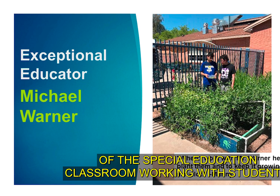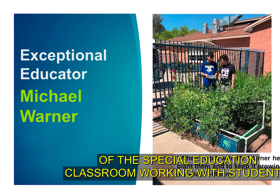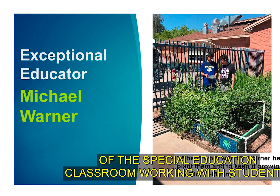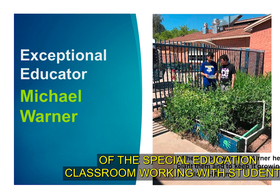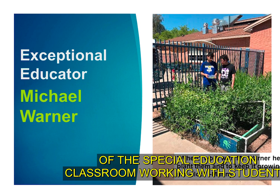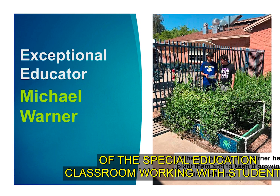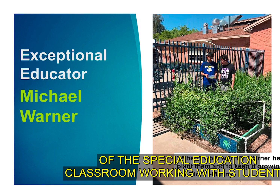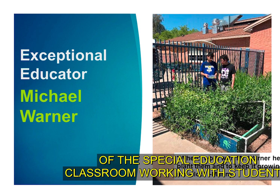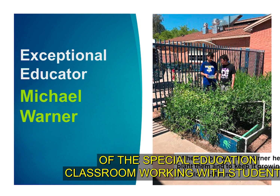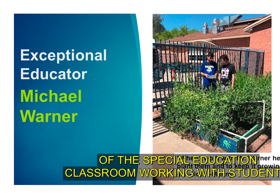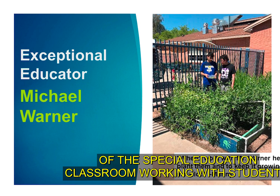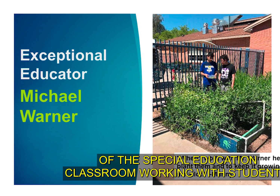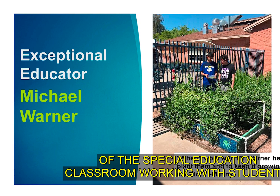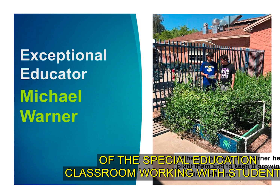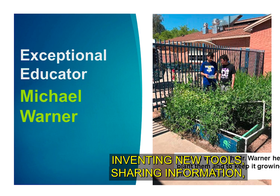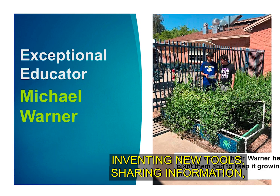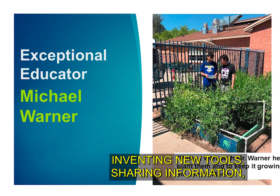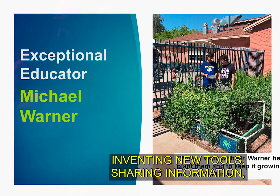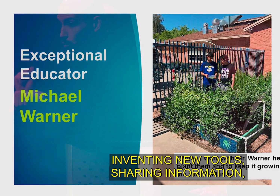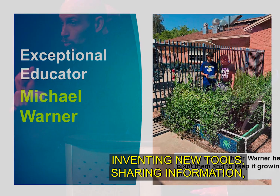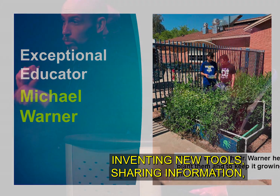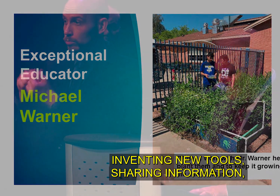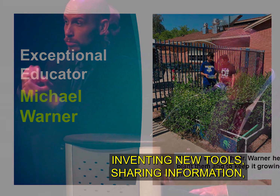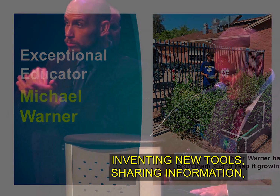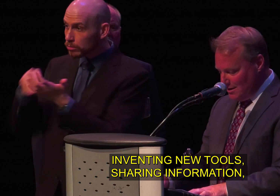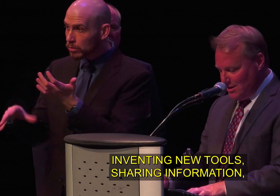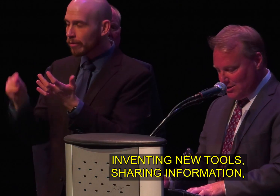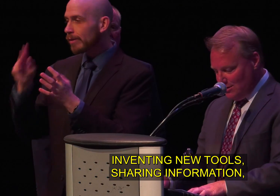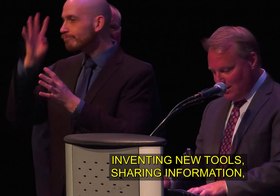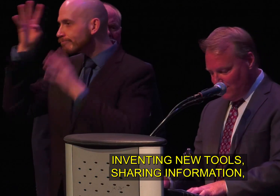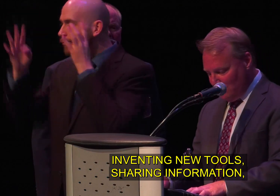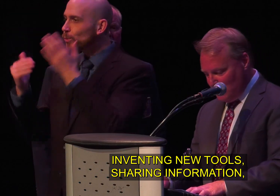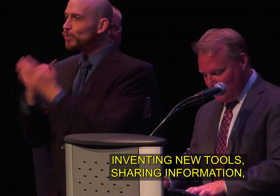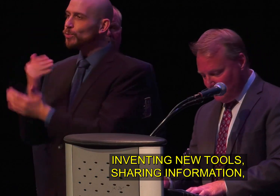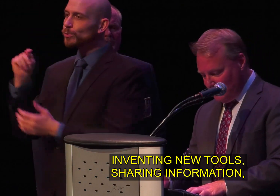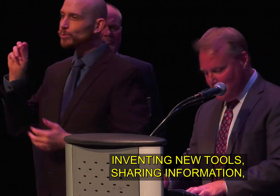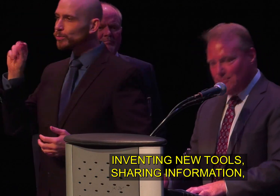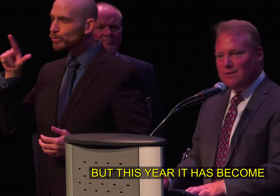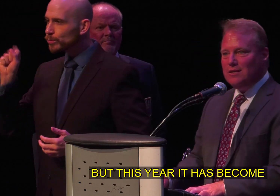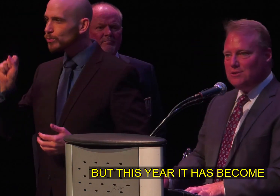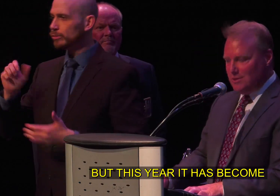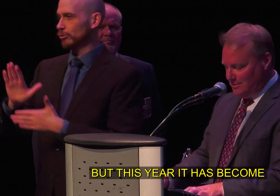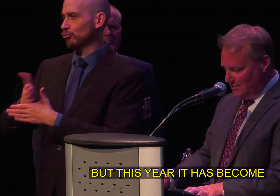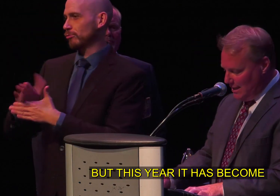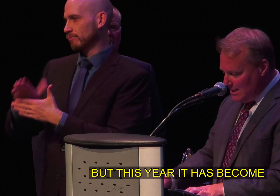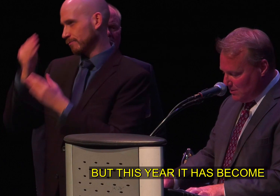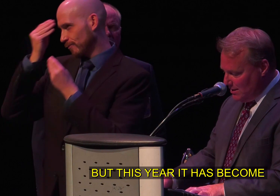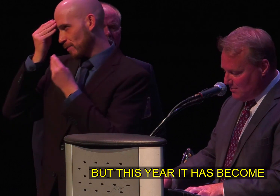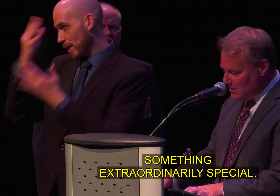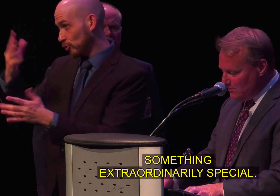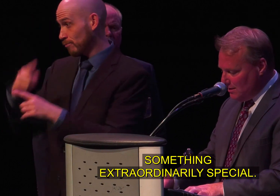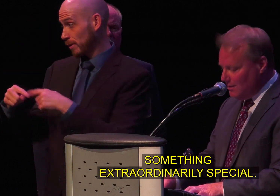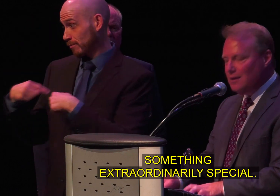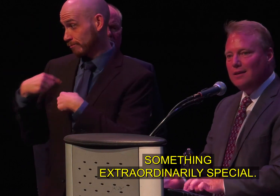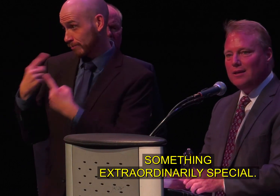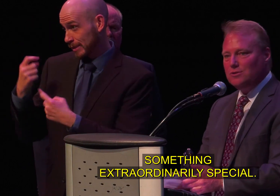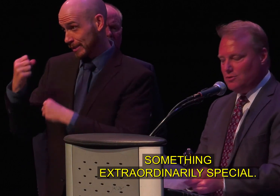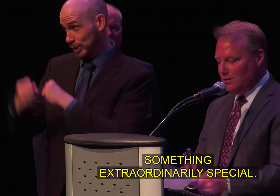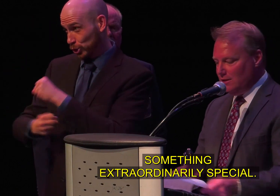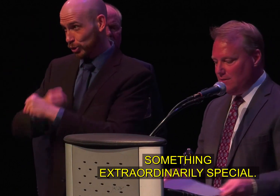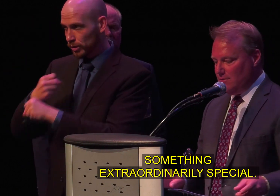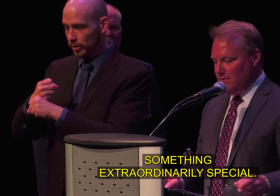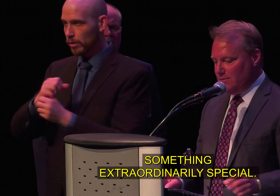classroom working with students inventing new tools sharing information but this year has become something